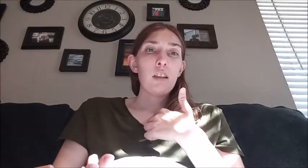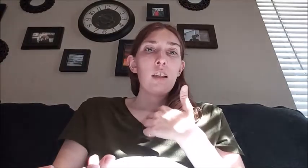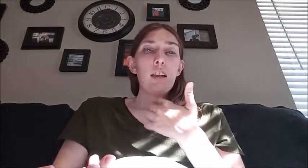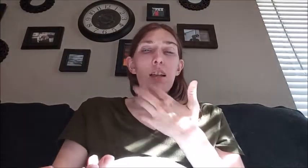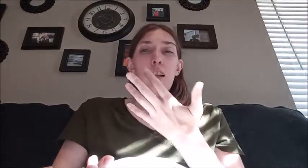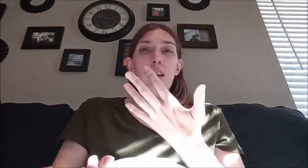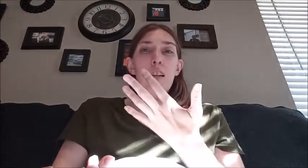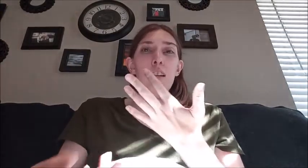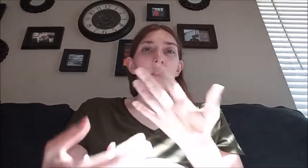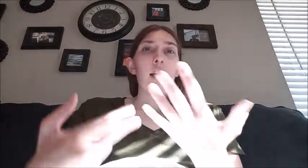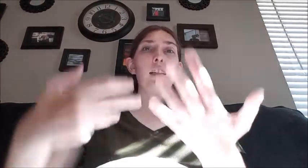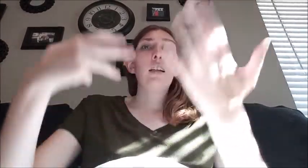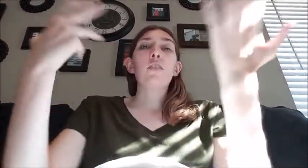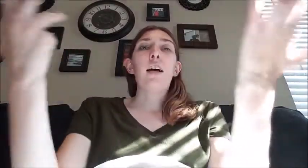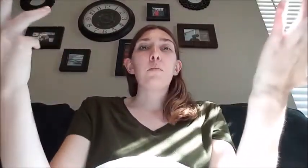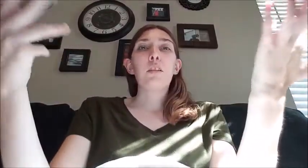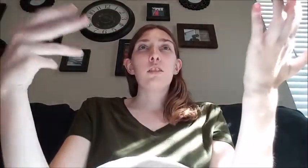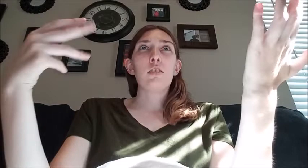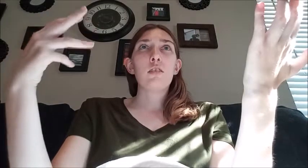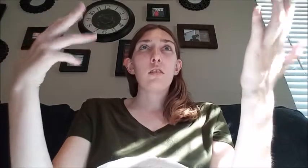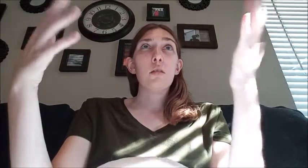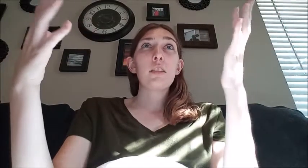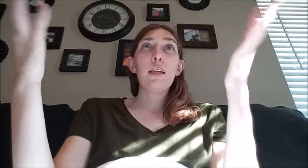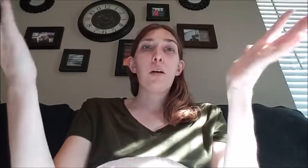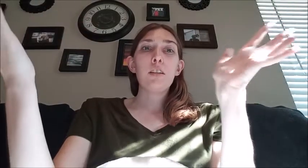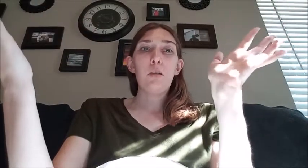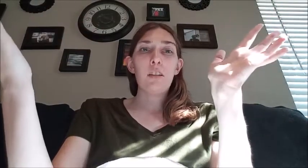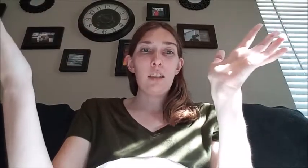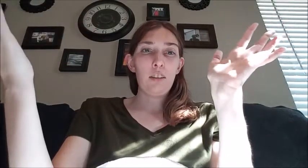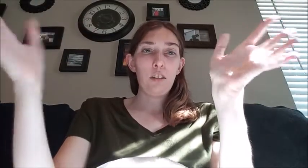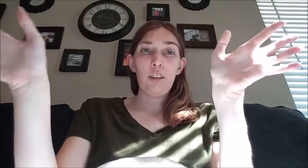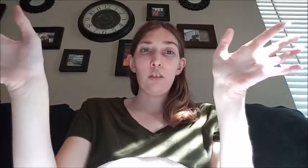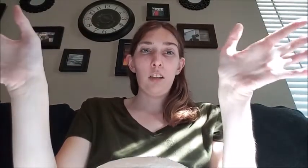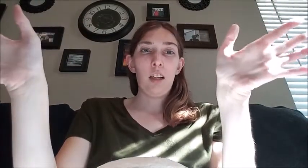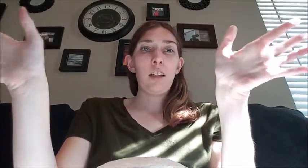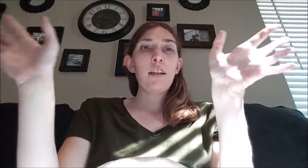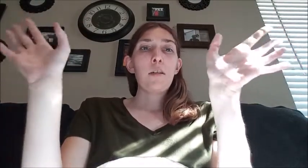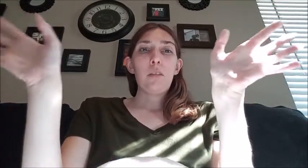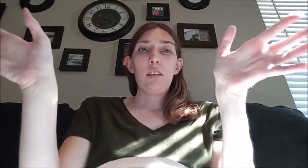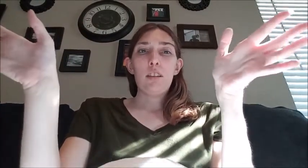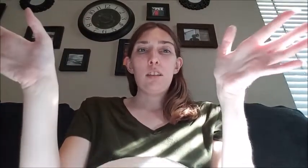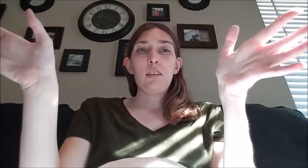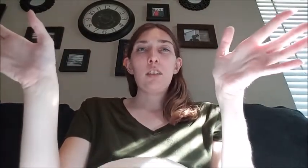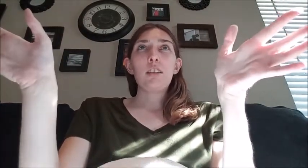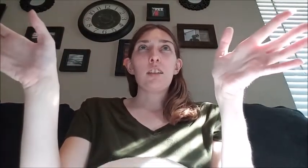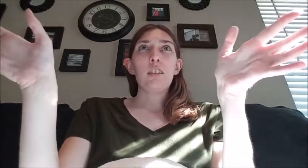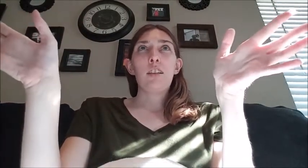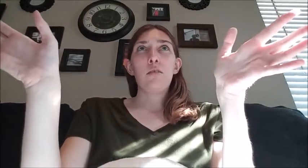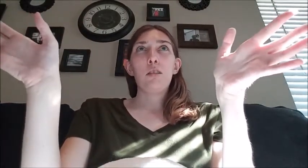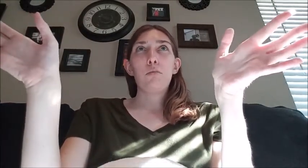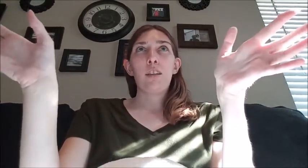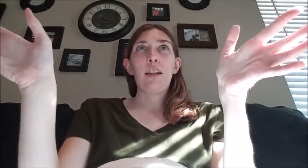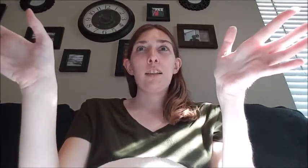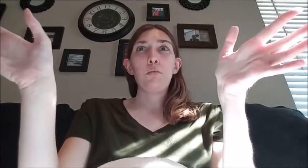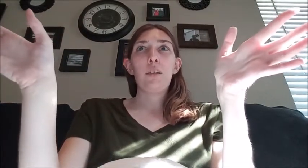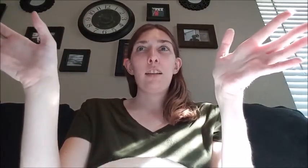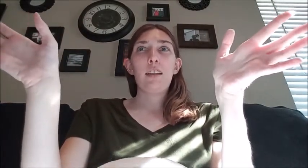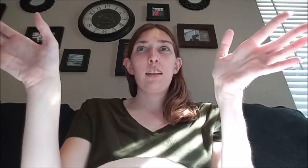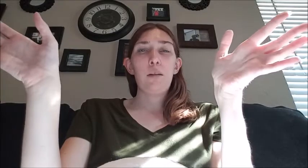and the fact not the fact but there's a slight possibility I don't know if I do or not there is a chance I could have bronchitis with how